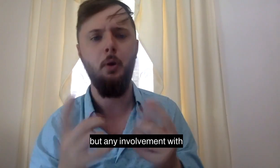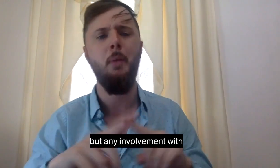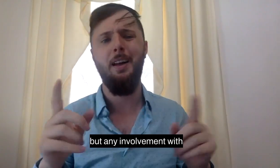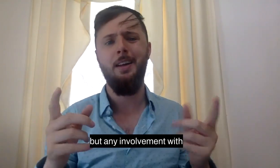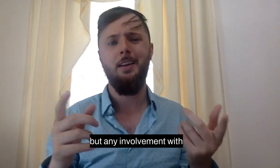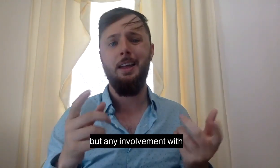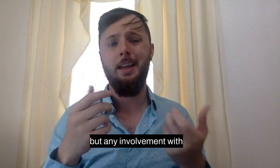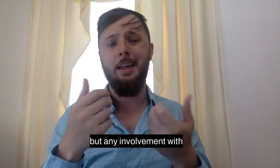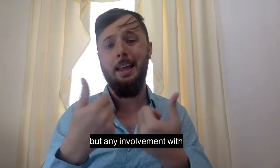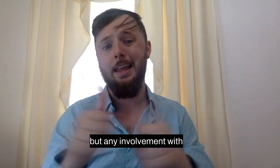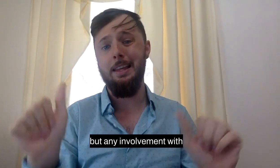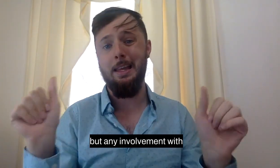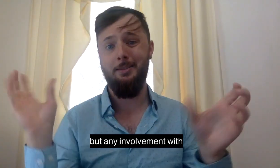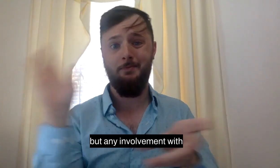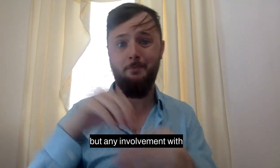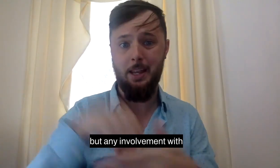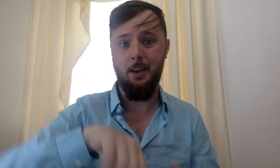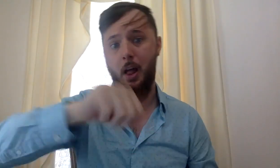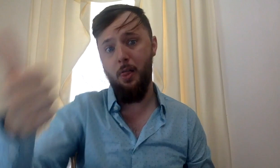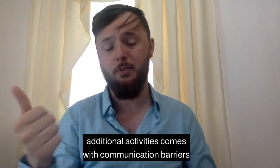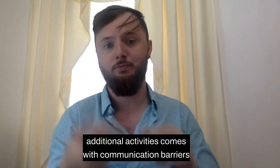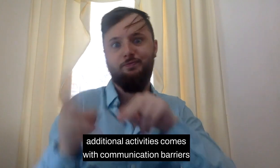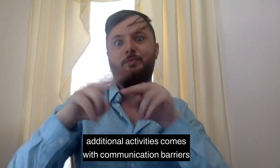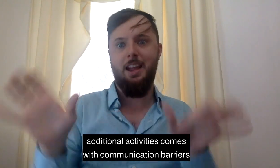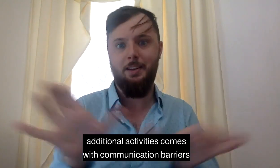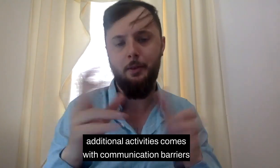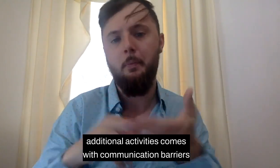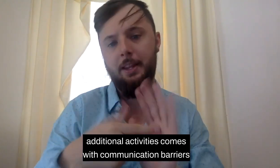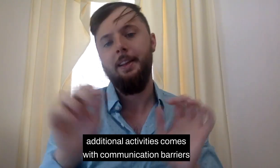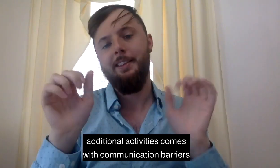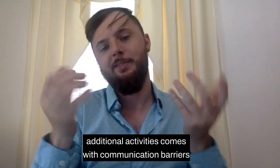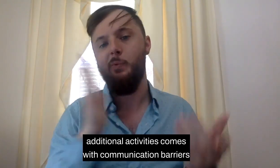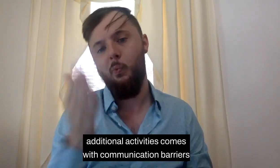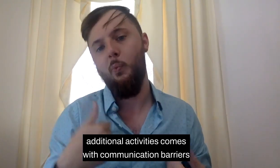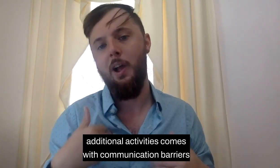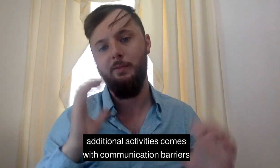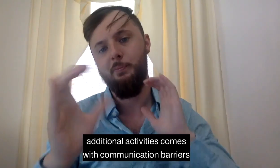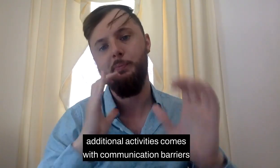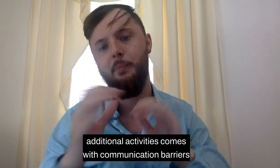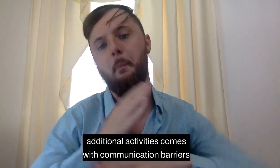any involvement with additional activities that comes with communication barriers.